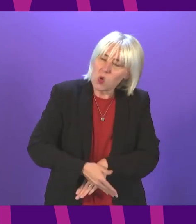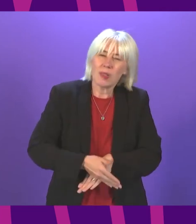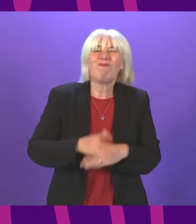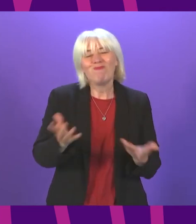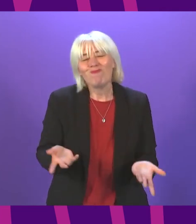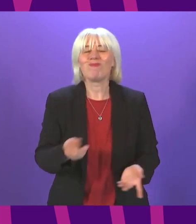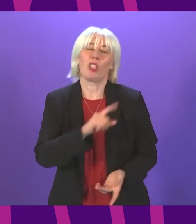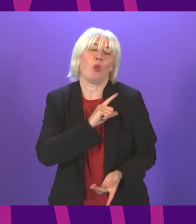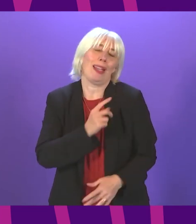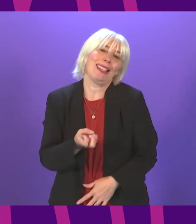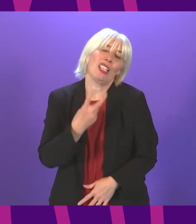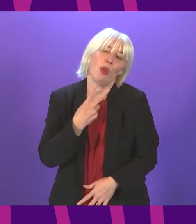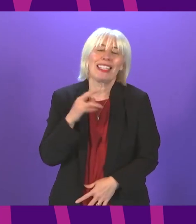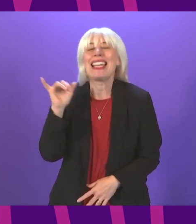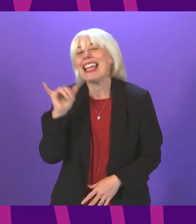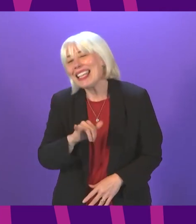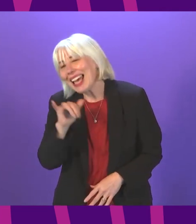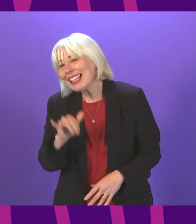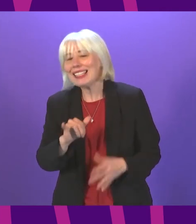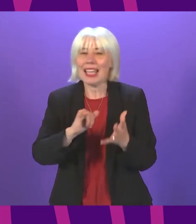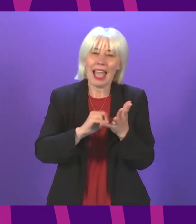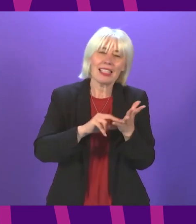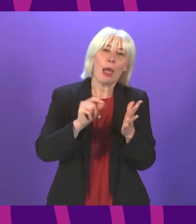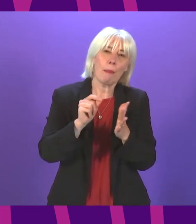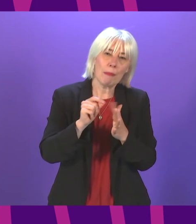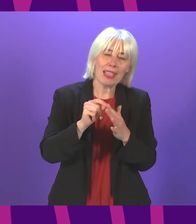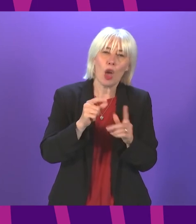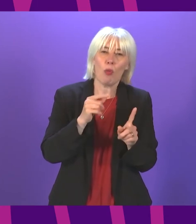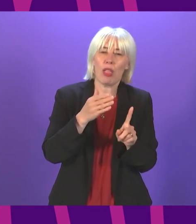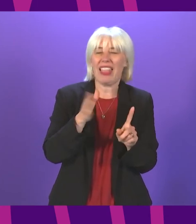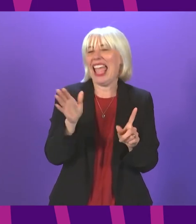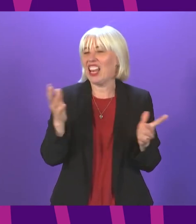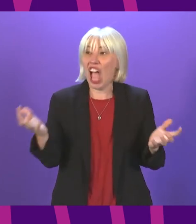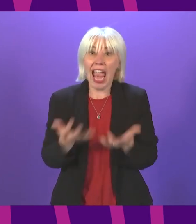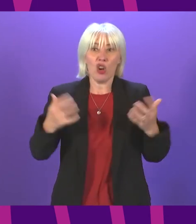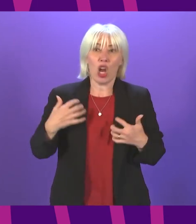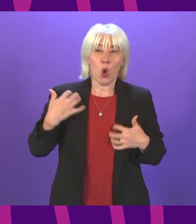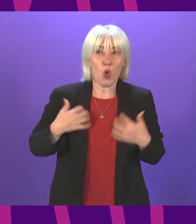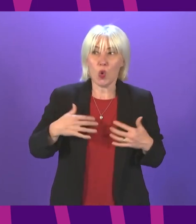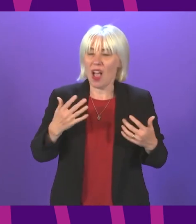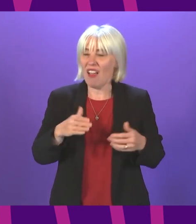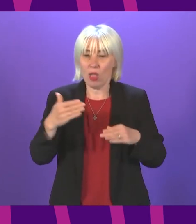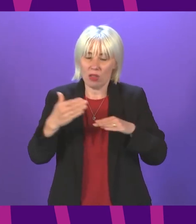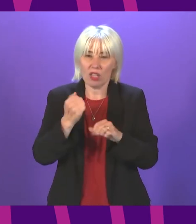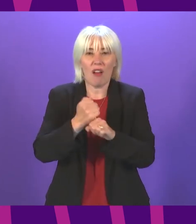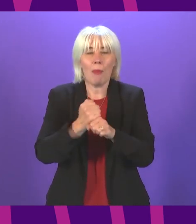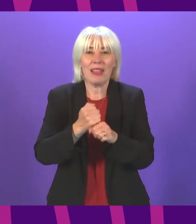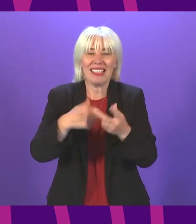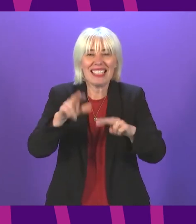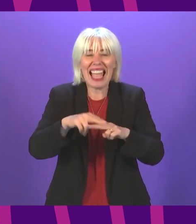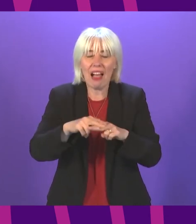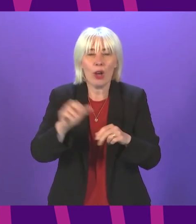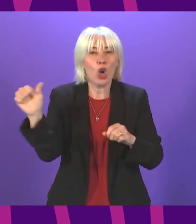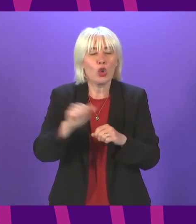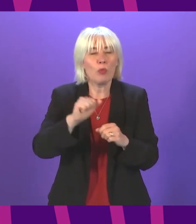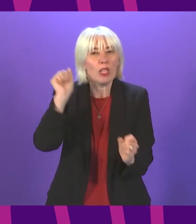disappointing to hear that yes we're going to have the SNP diverting political energy and the work of civil servants from what should be the top